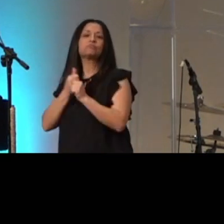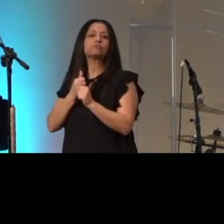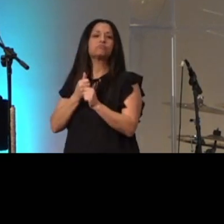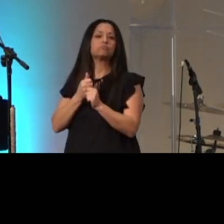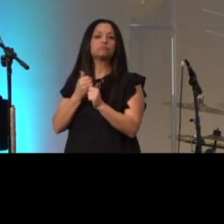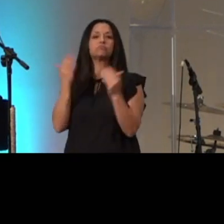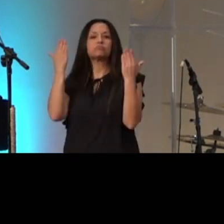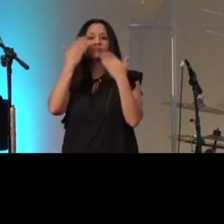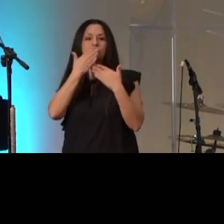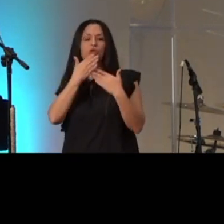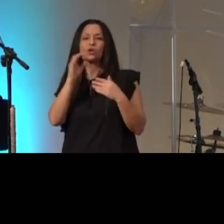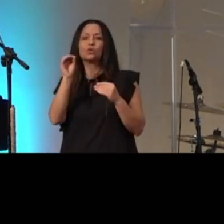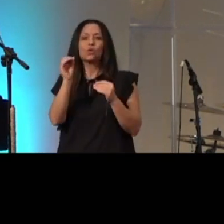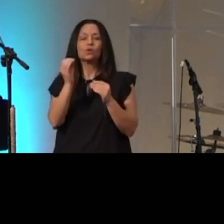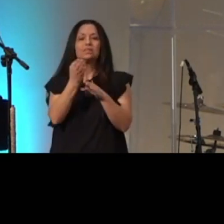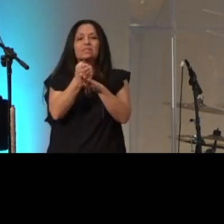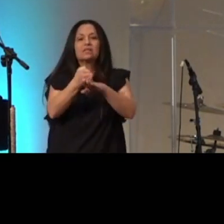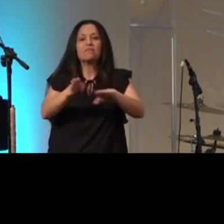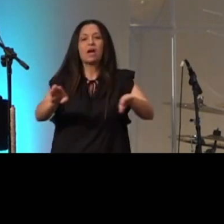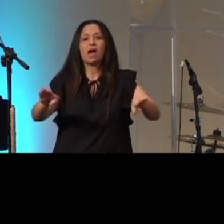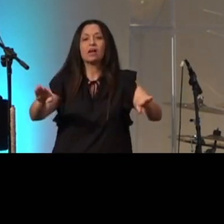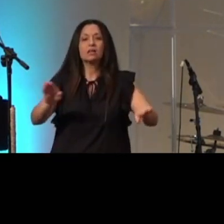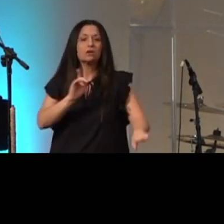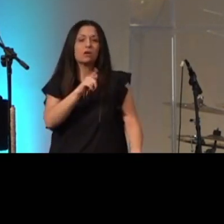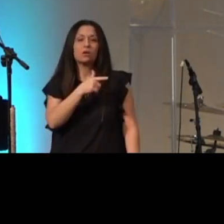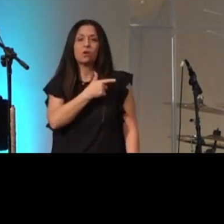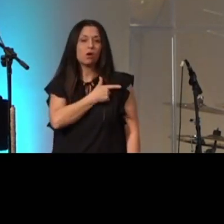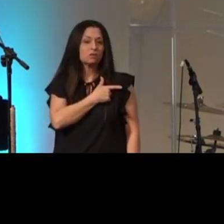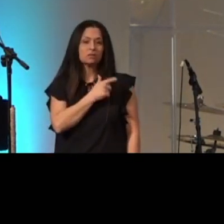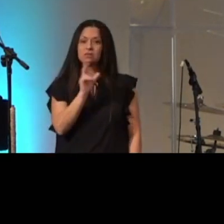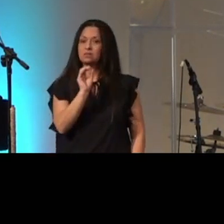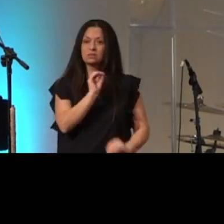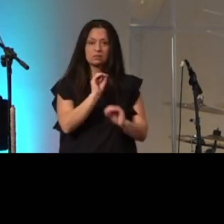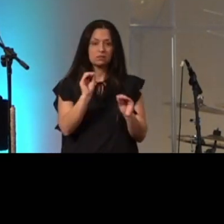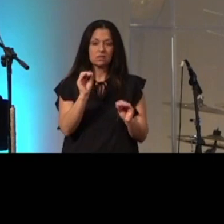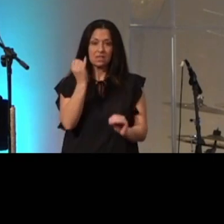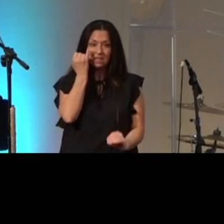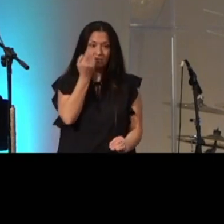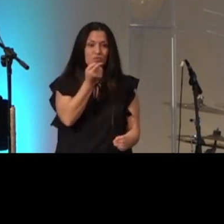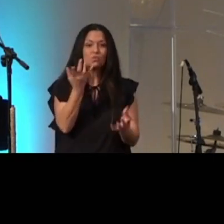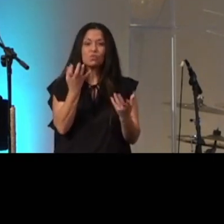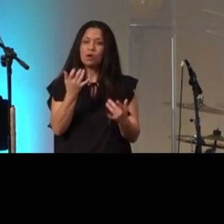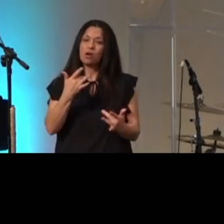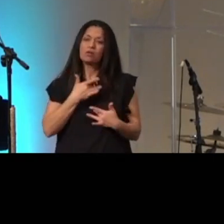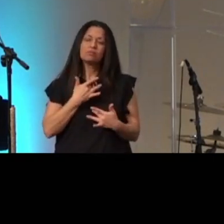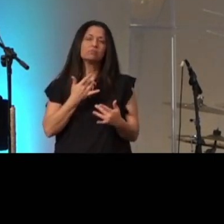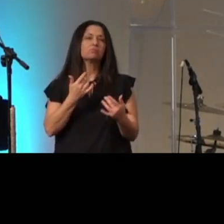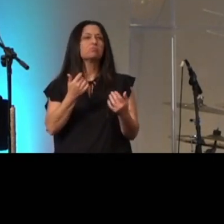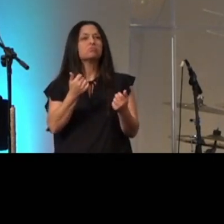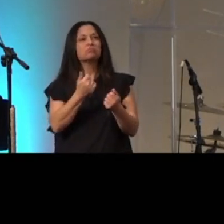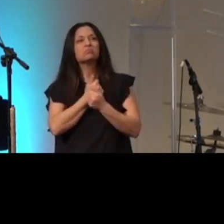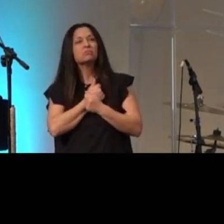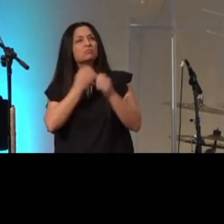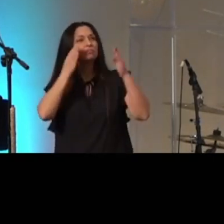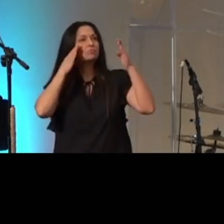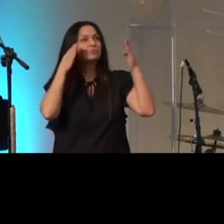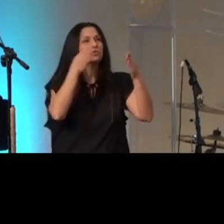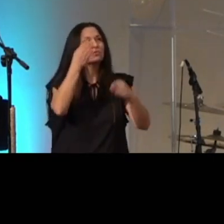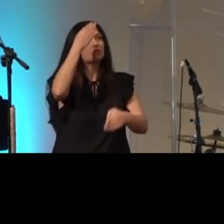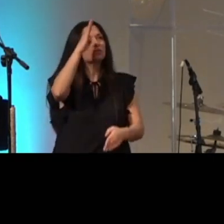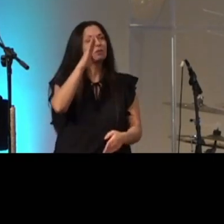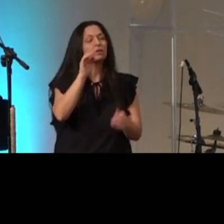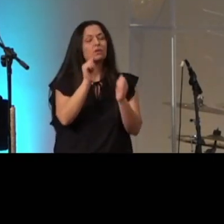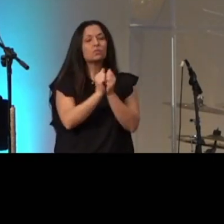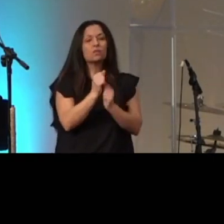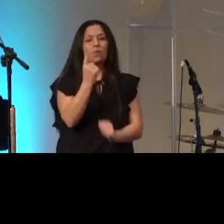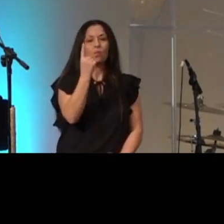divided allegiance and if you want to pursue or be pure in heart pursue god with utter